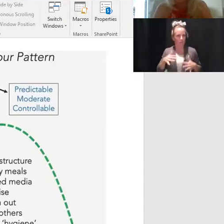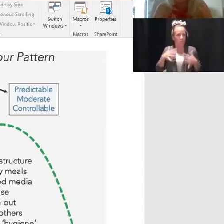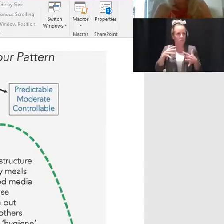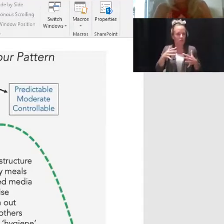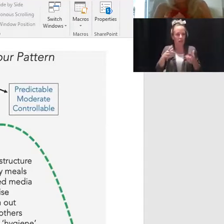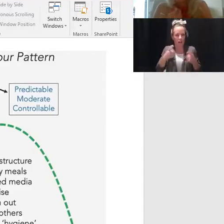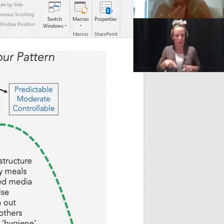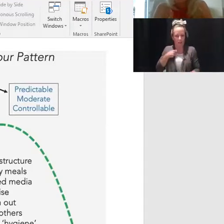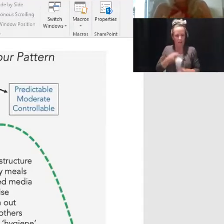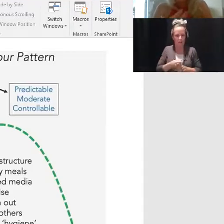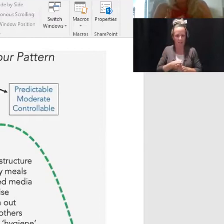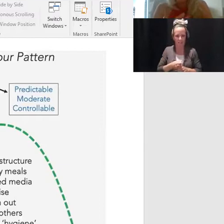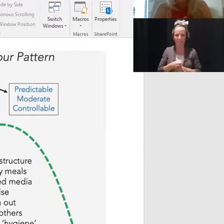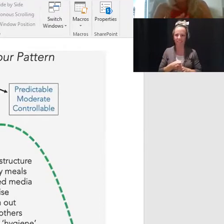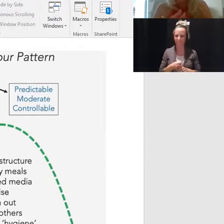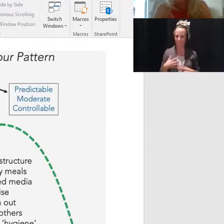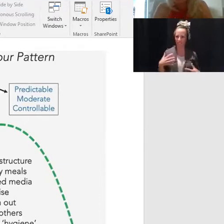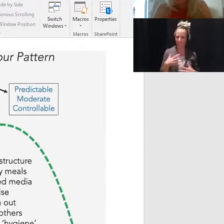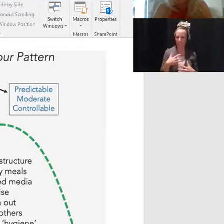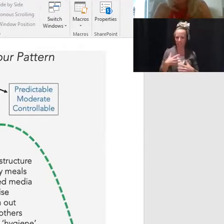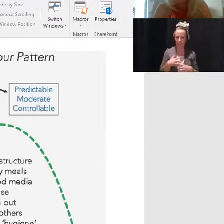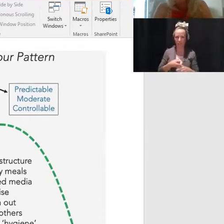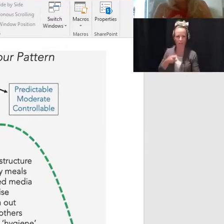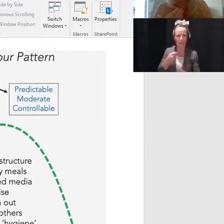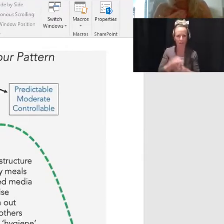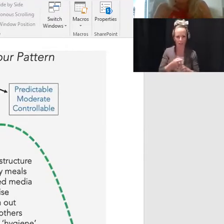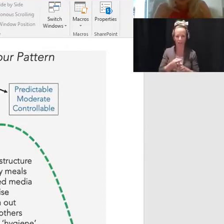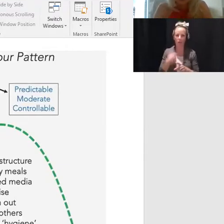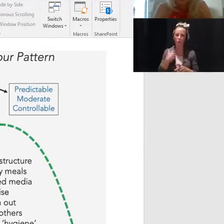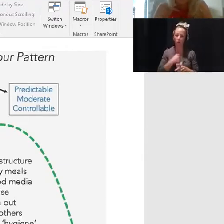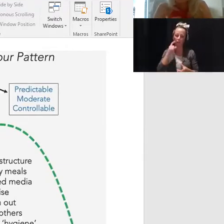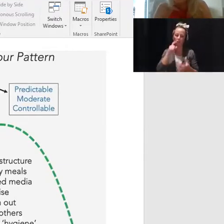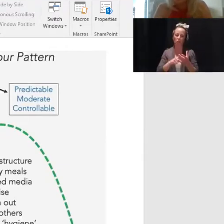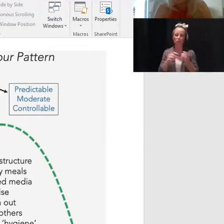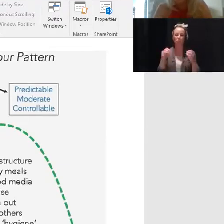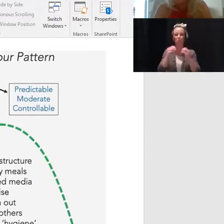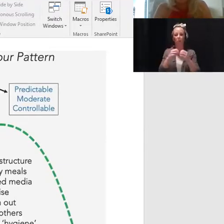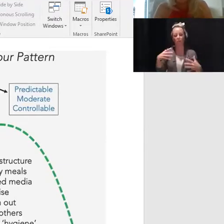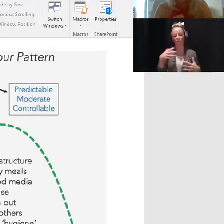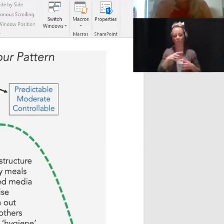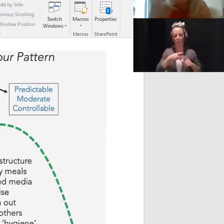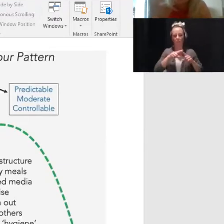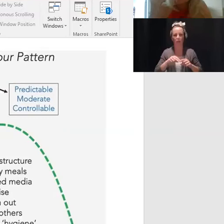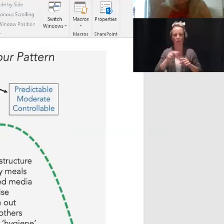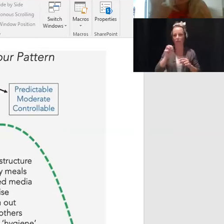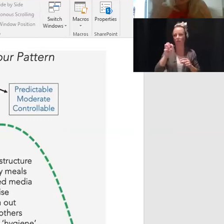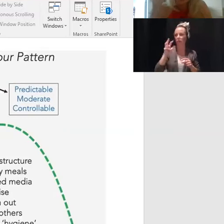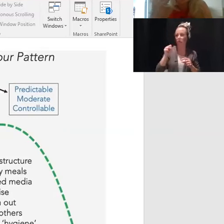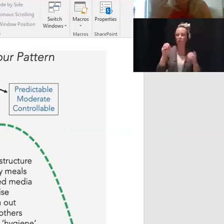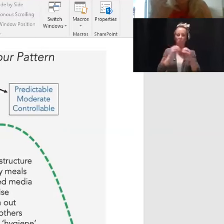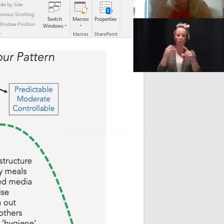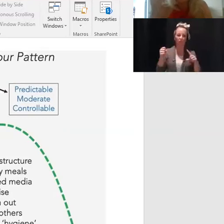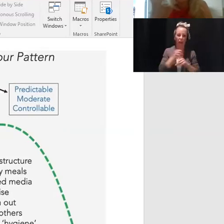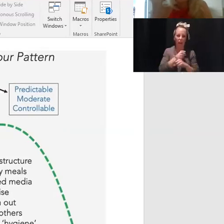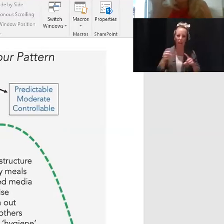fear? Well, we're seeing more and more fear-based news, more and more violence and negativity. And that sends our